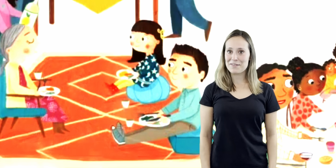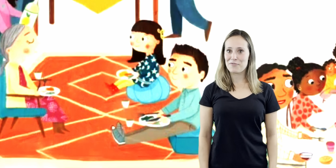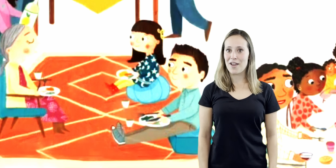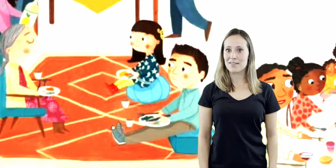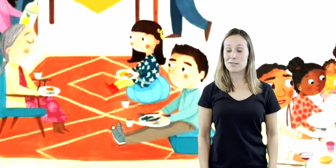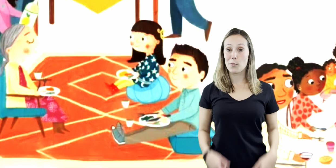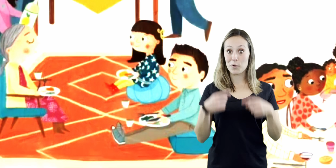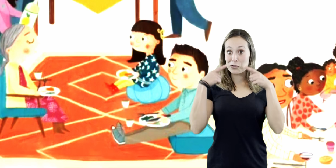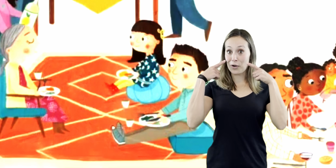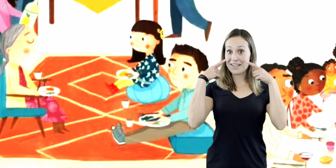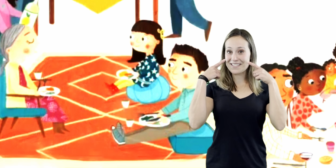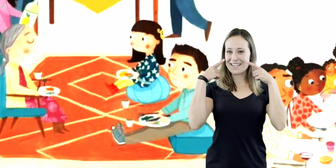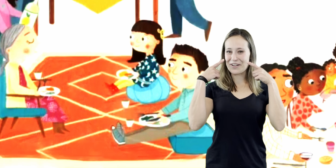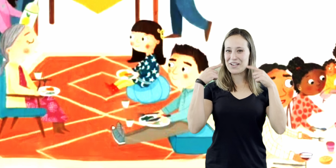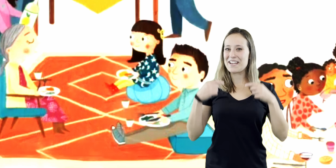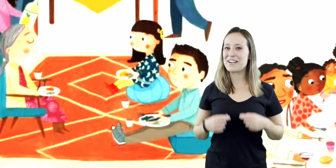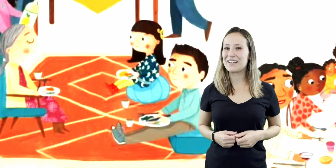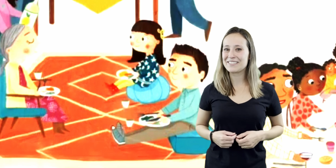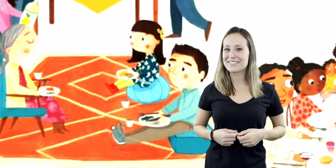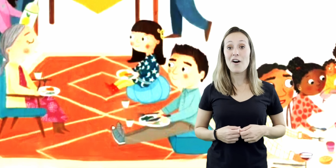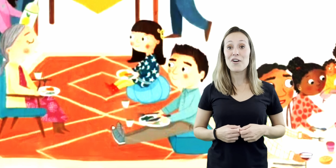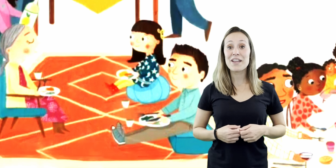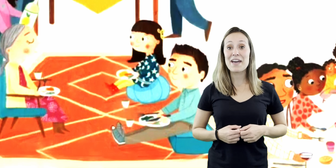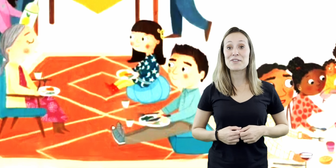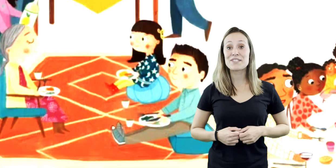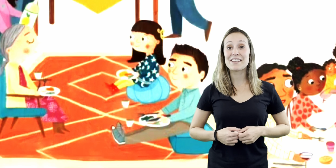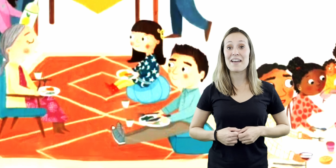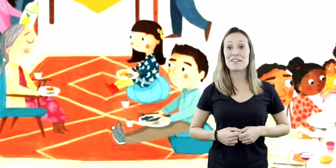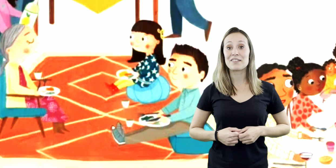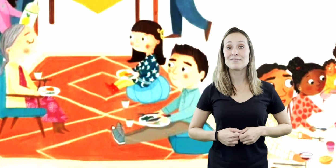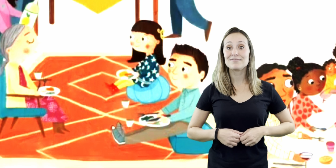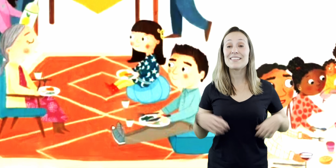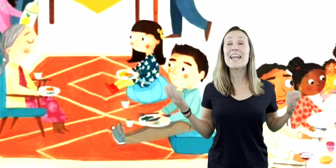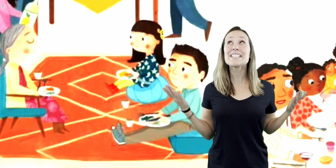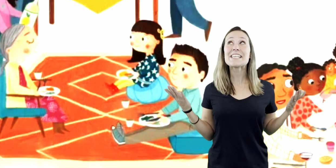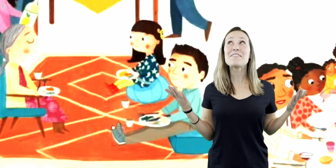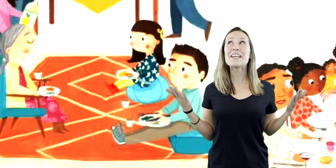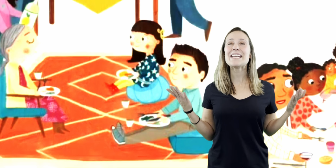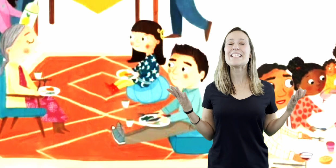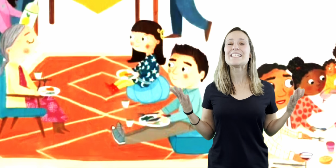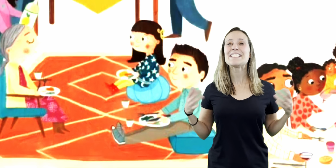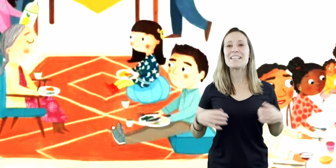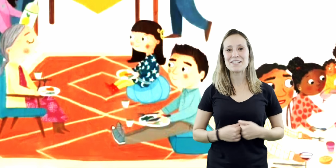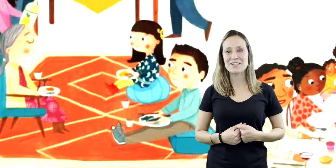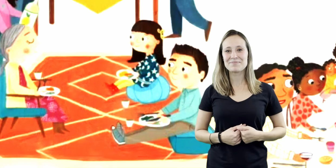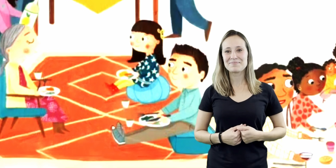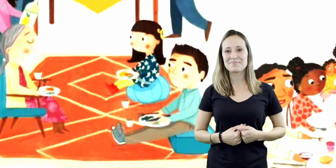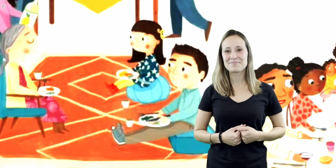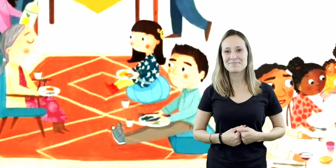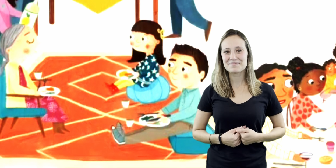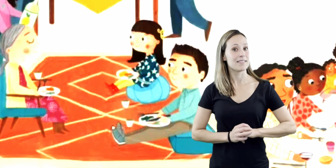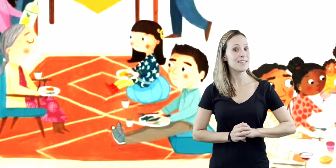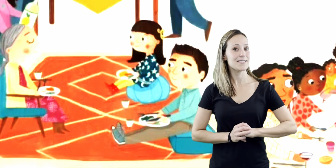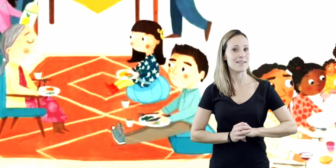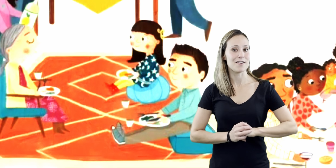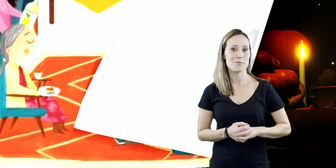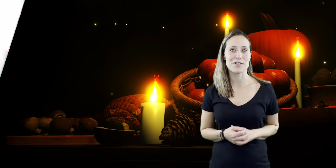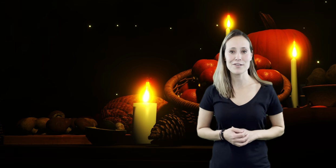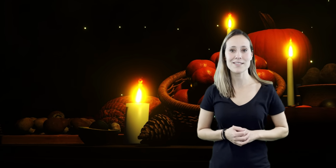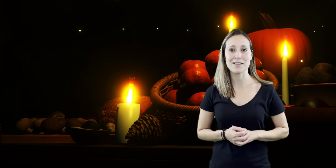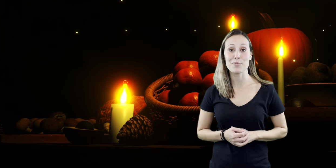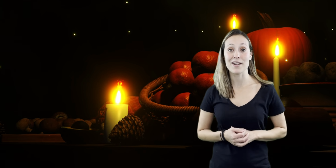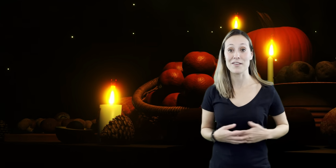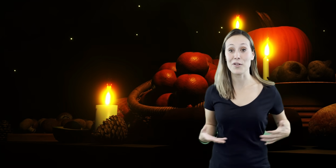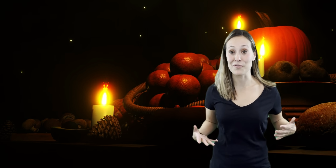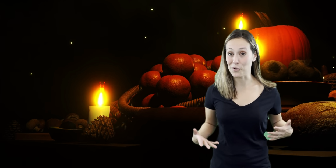Family and friends, with grins ear to ear, all gathered together. Thanksgiving is here. This year,